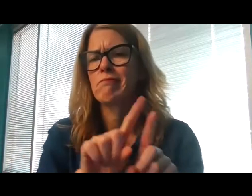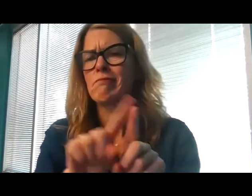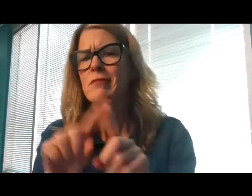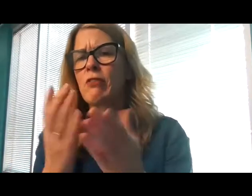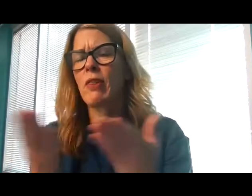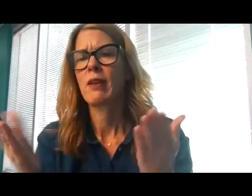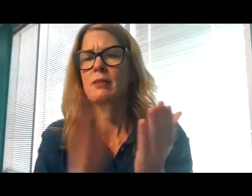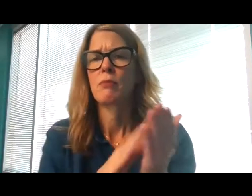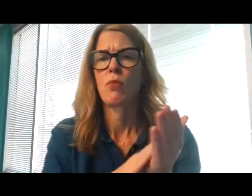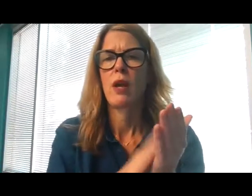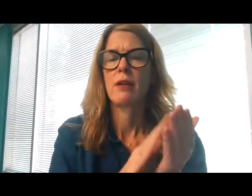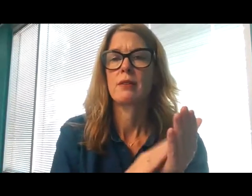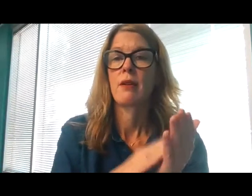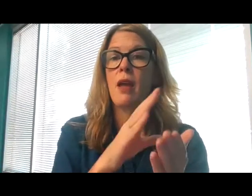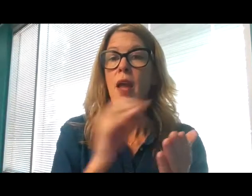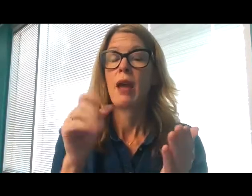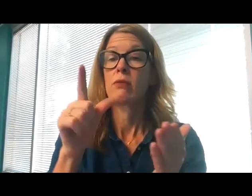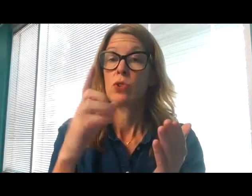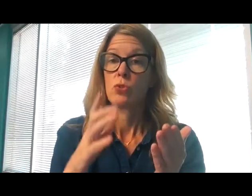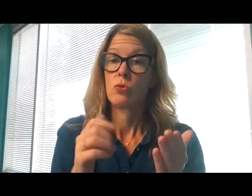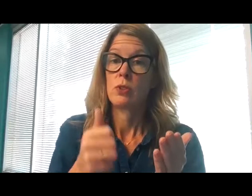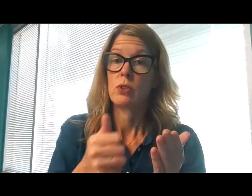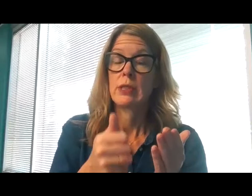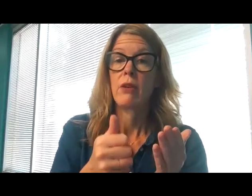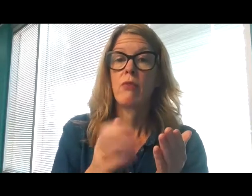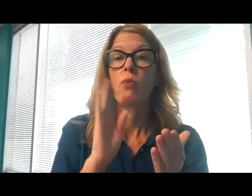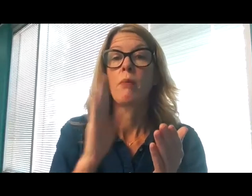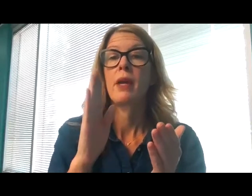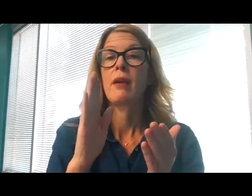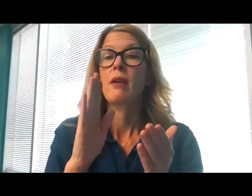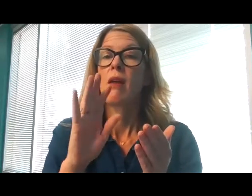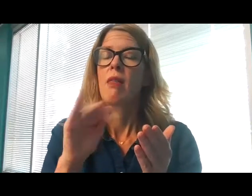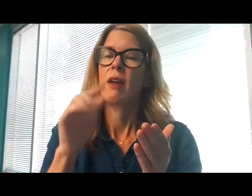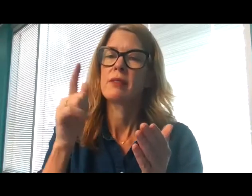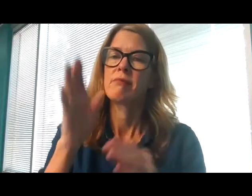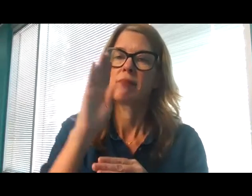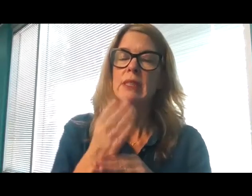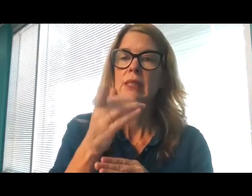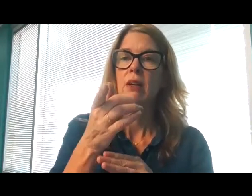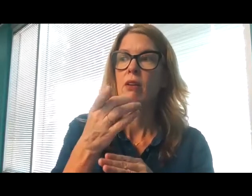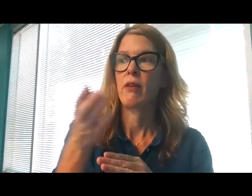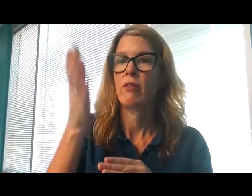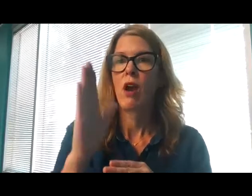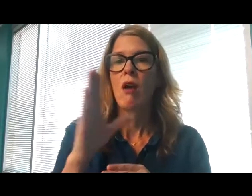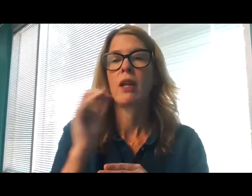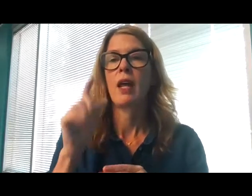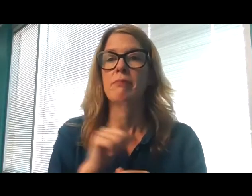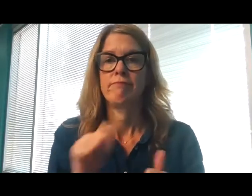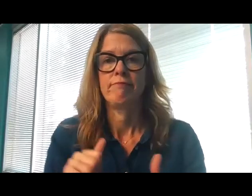praise, O Son of God, life-giving Lord.